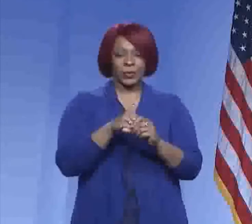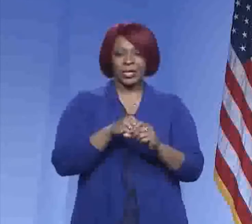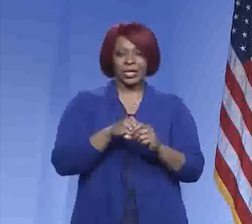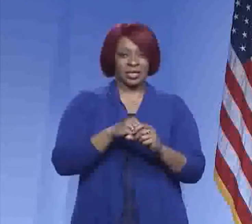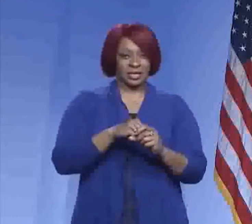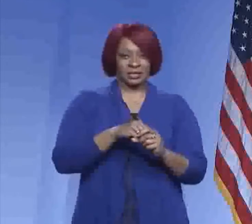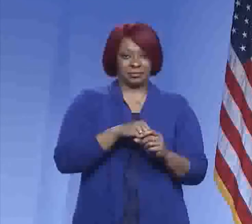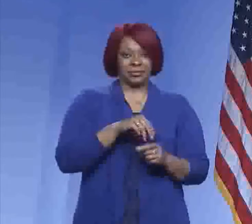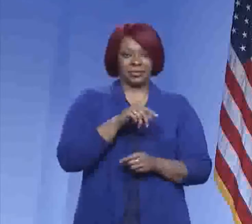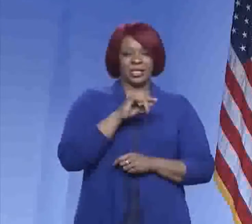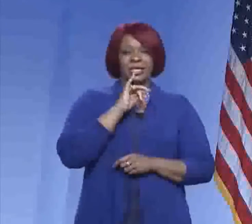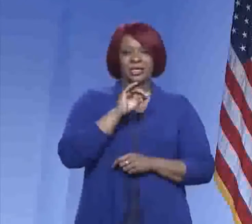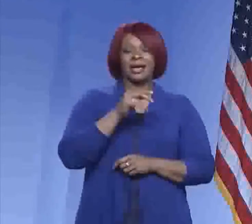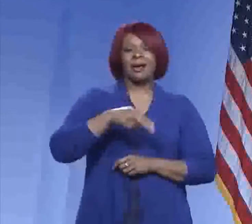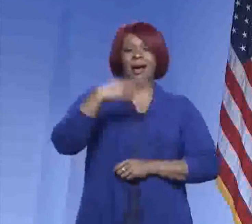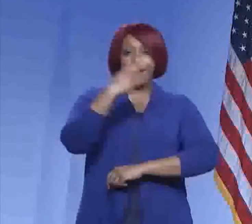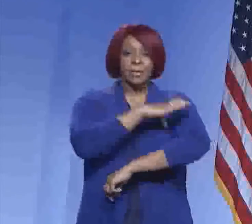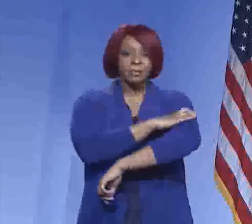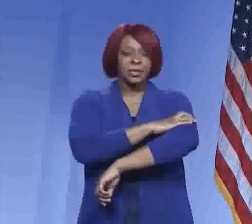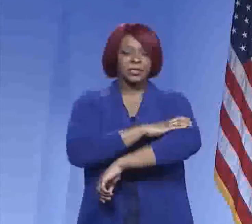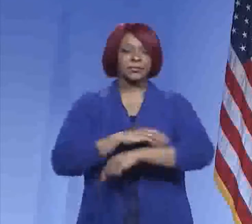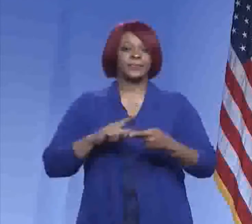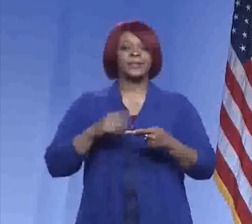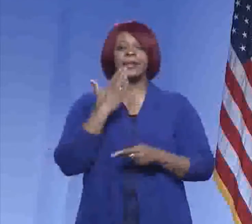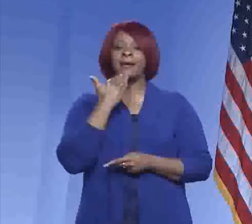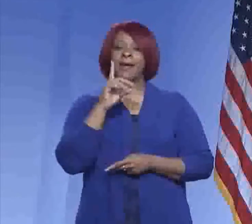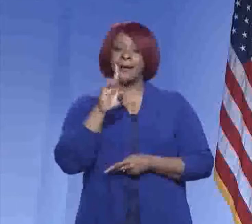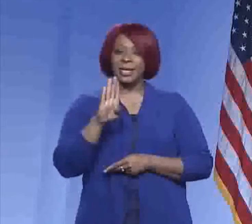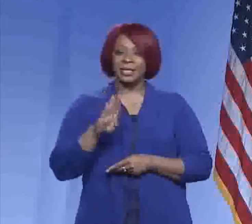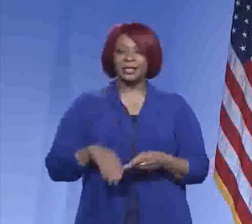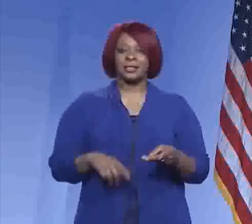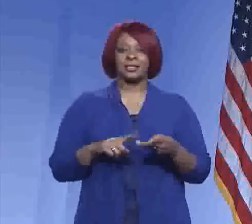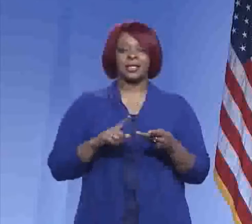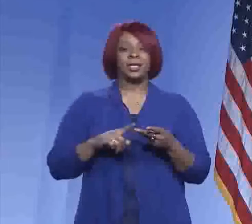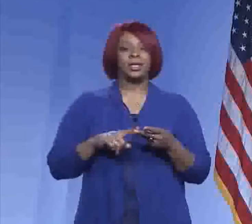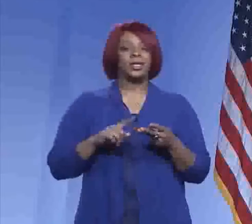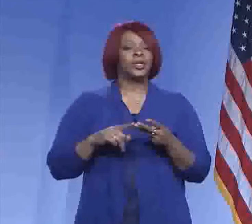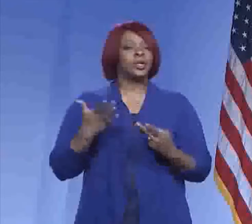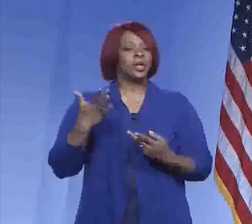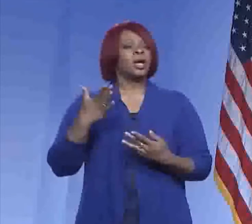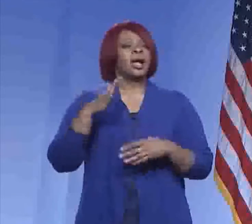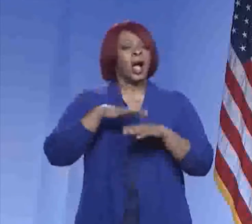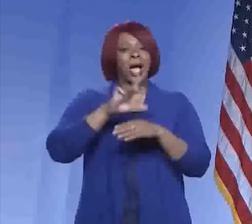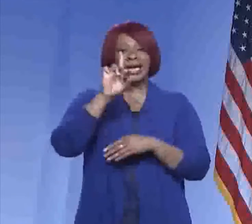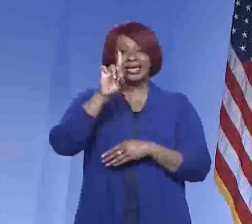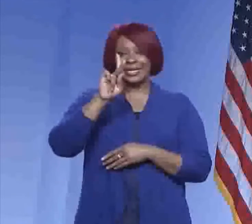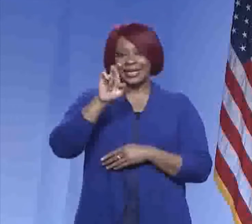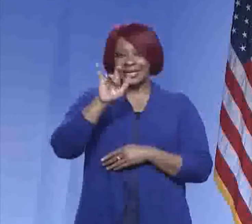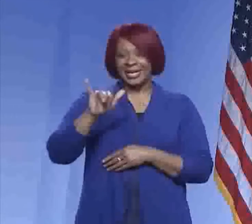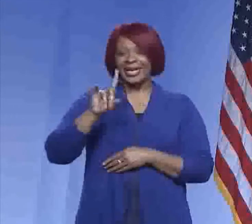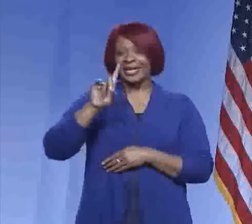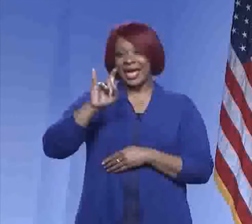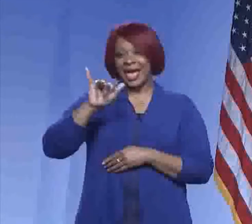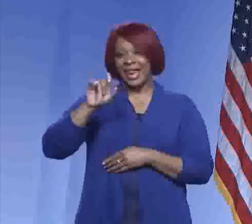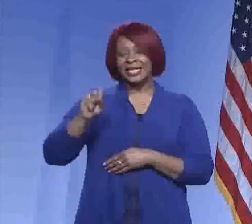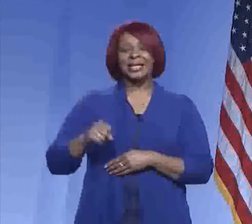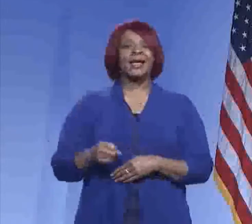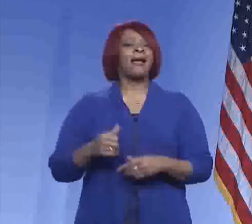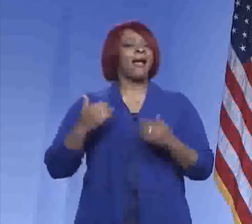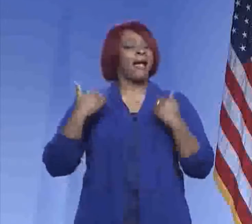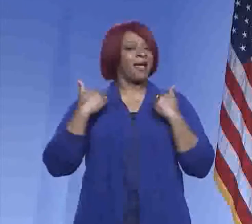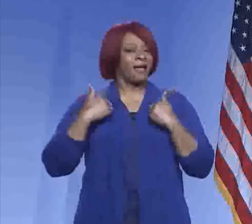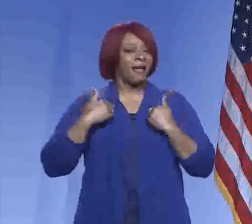are not limited to these, high blood pressure, diabetes, if you're on dialysis, if you have asthma, if you're pregnant,